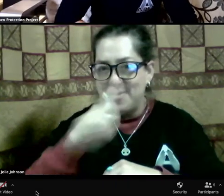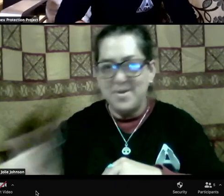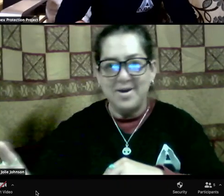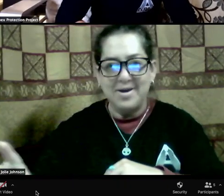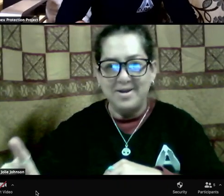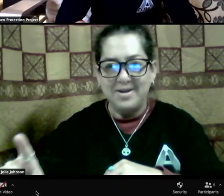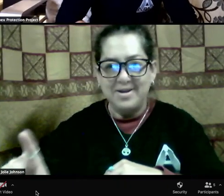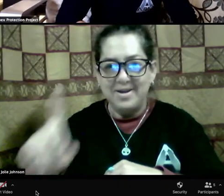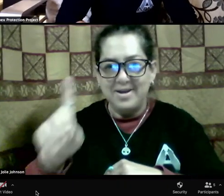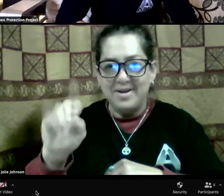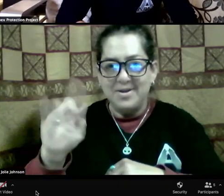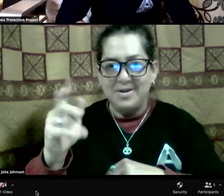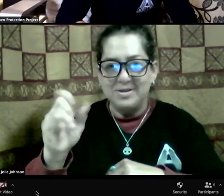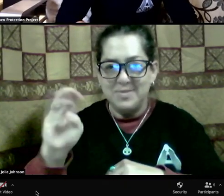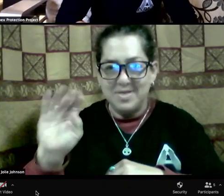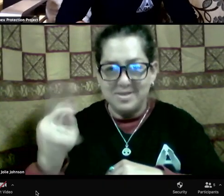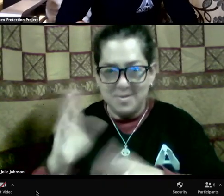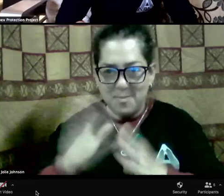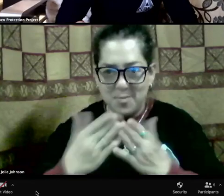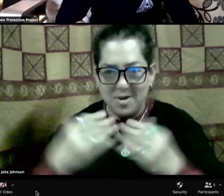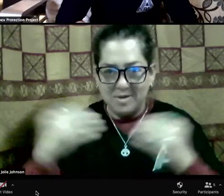Actually Paula over there going, yeah.